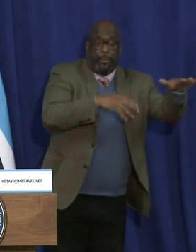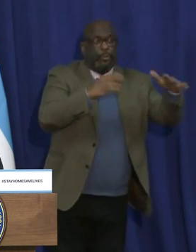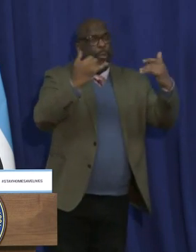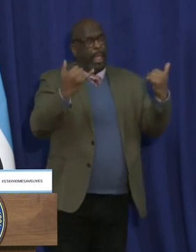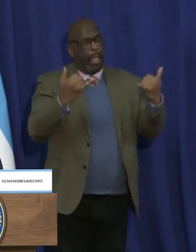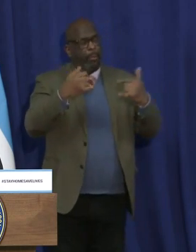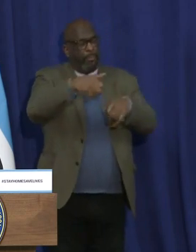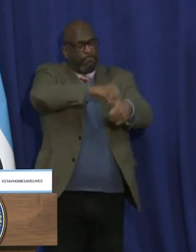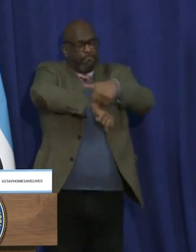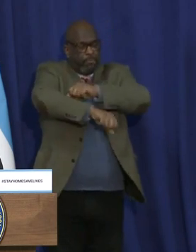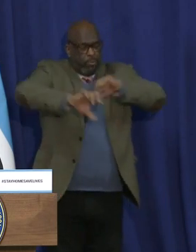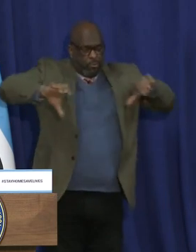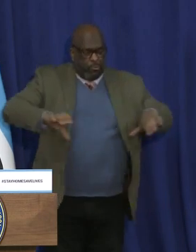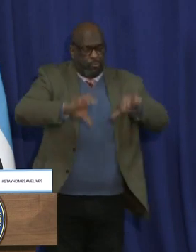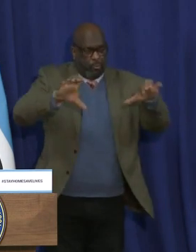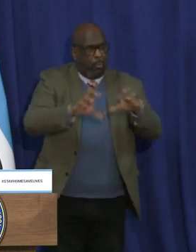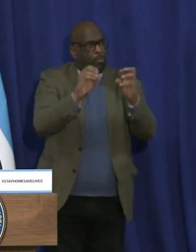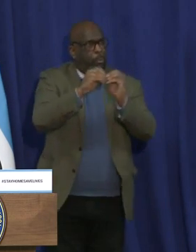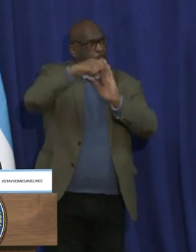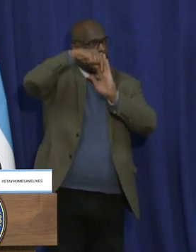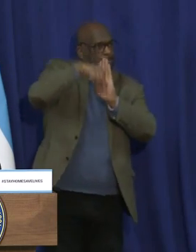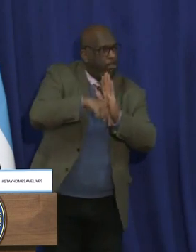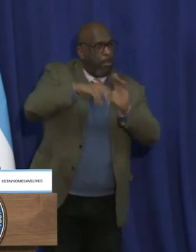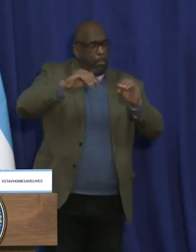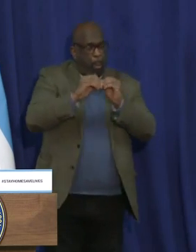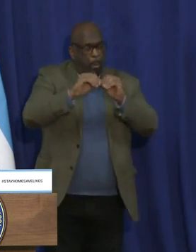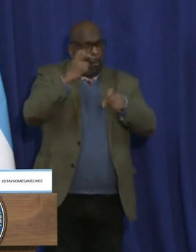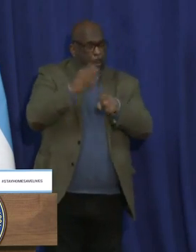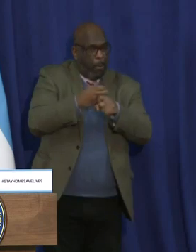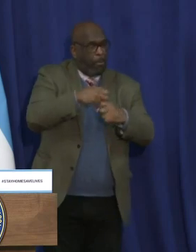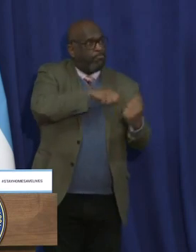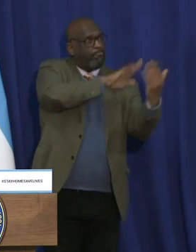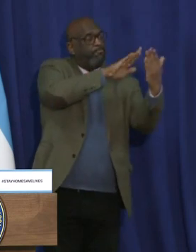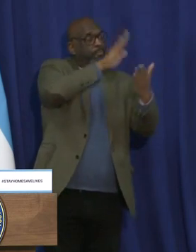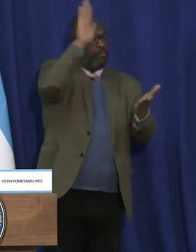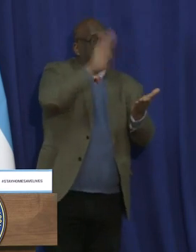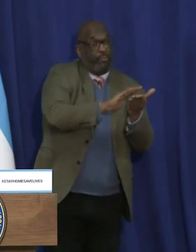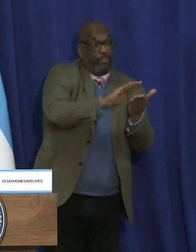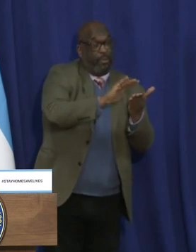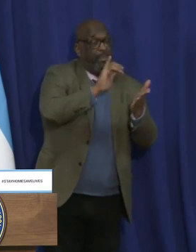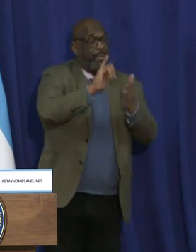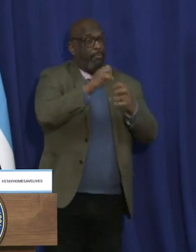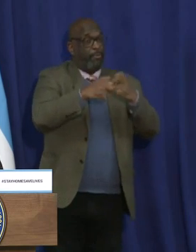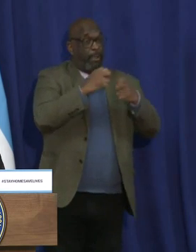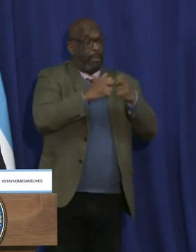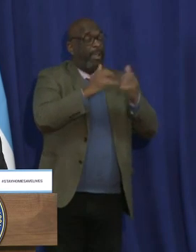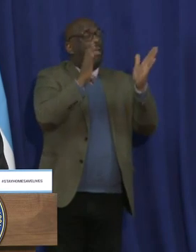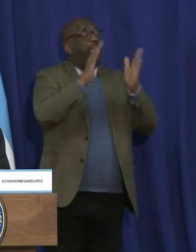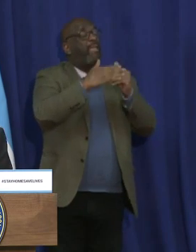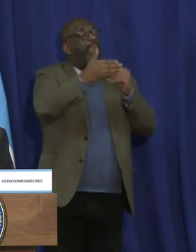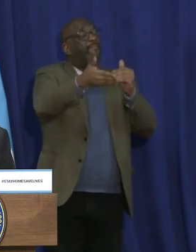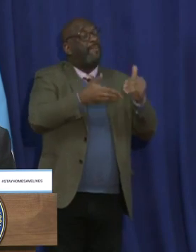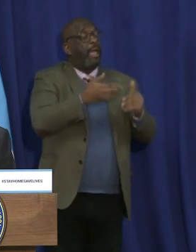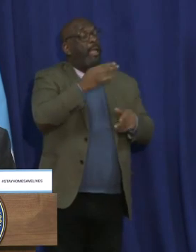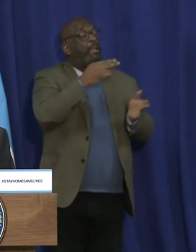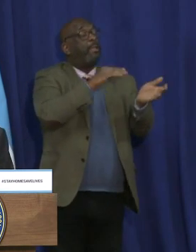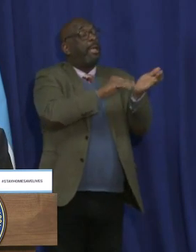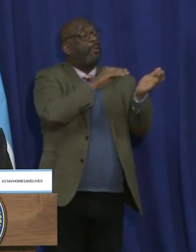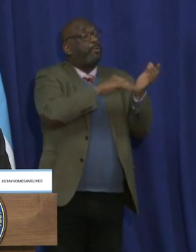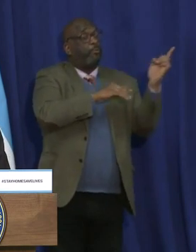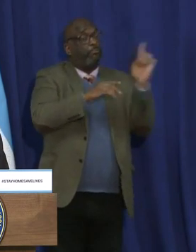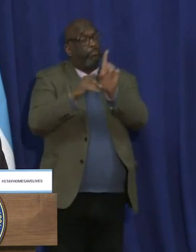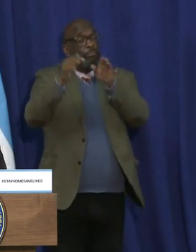deeper and work harder to confront this reality. Now, I'm going to invite Dr. Arwady to break down the data in a moment,